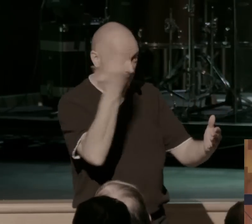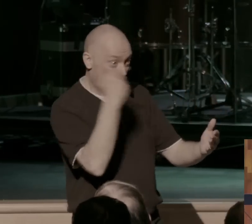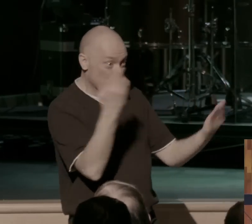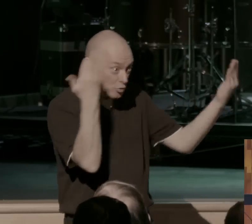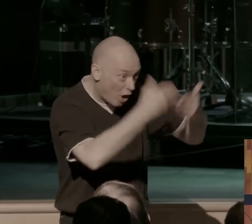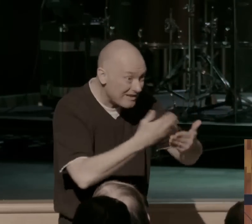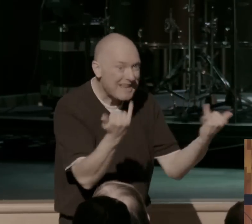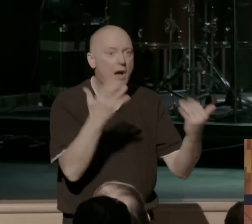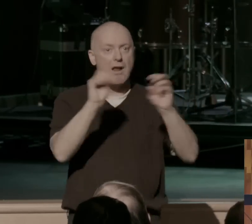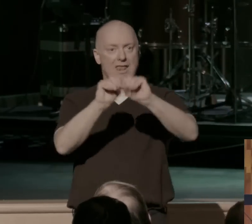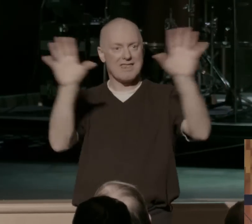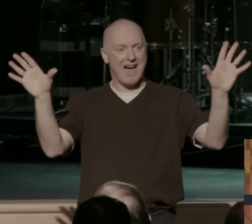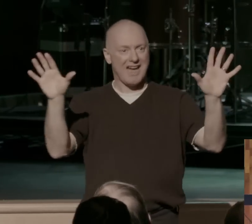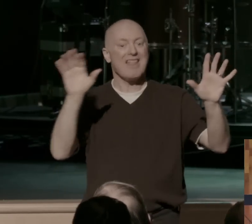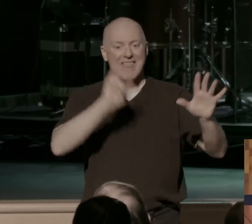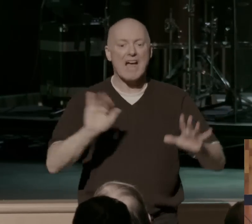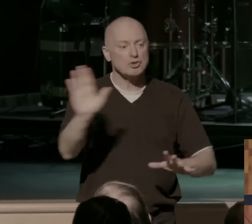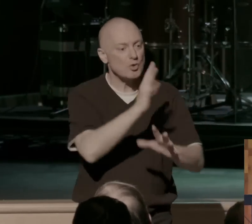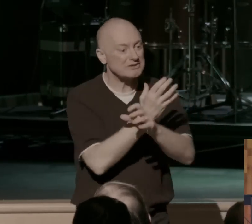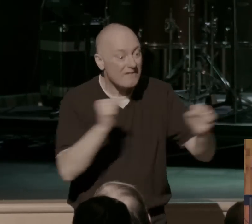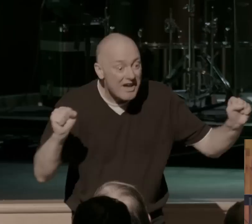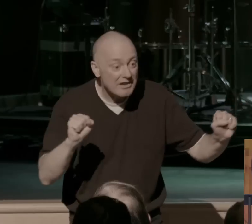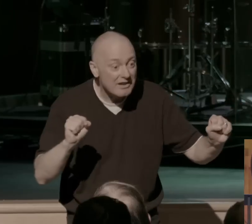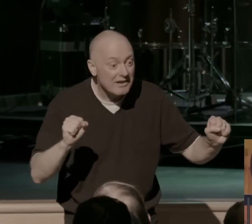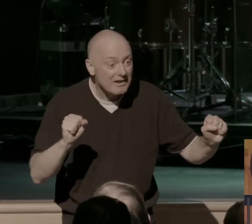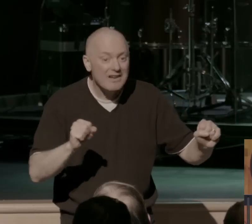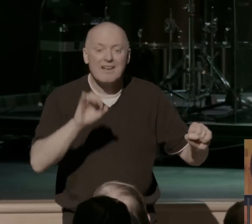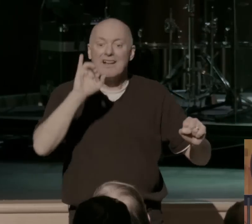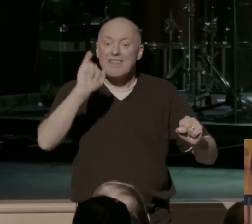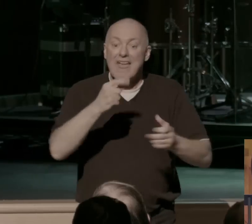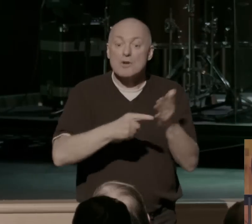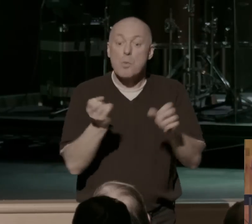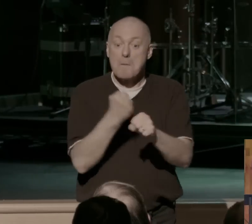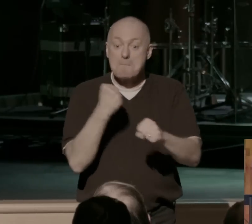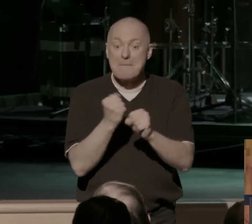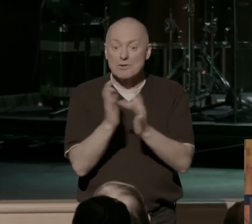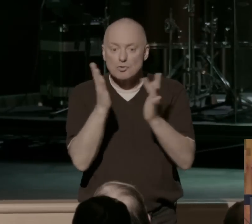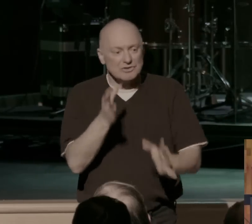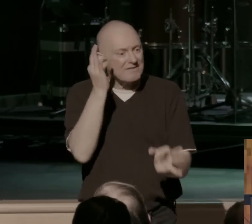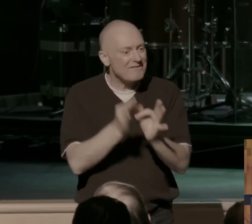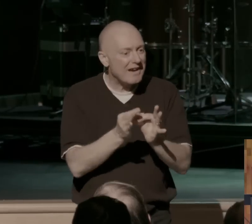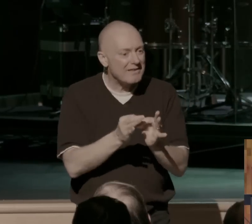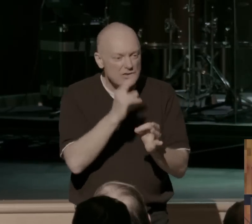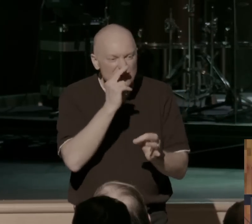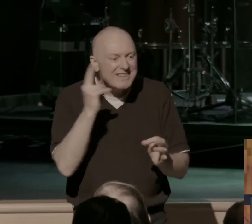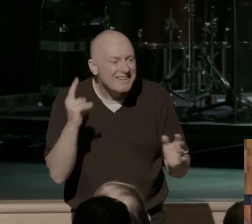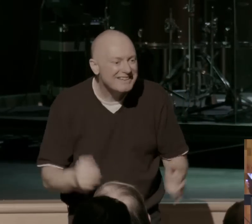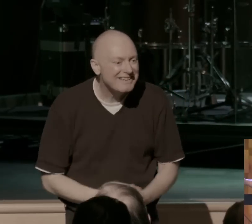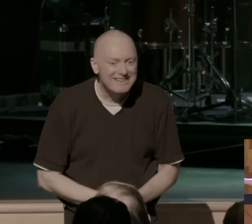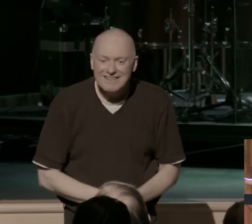your salvation. And let me tell you, that is, that's what makes Christianity so unique. You didn't build a bridge.